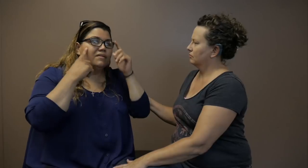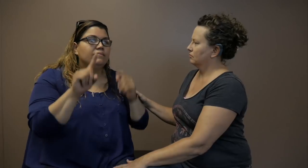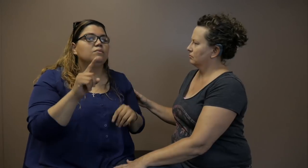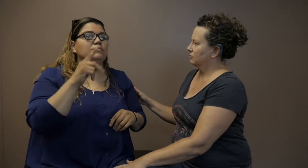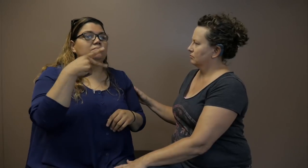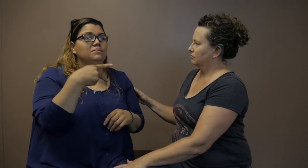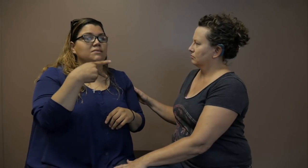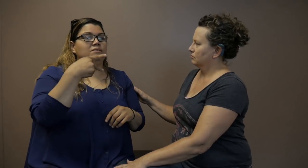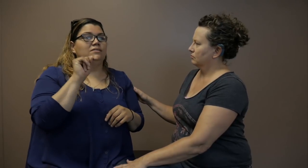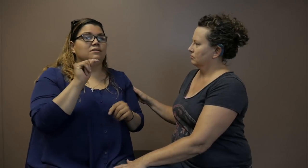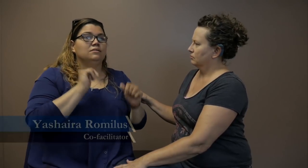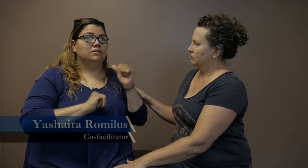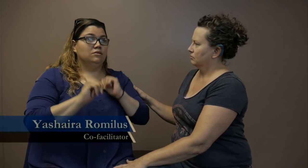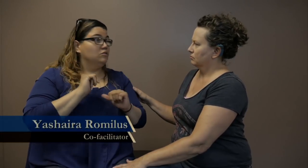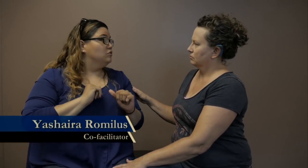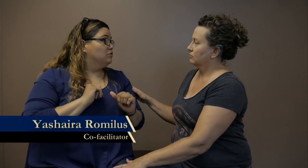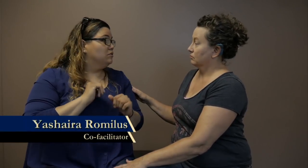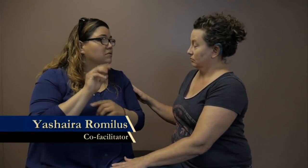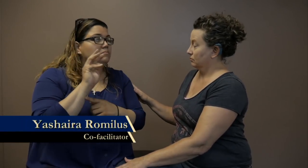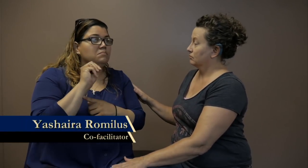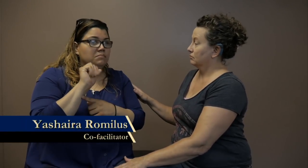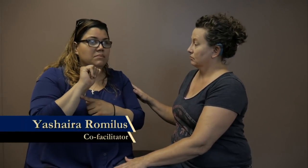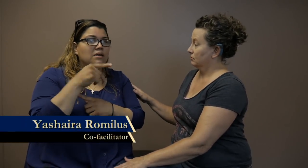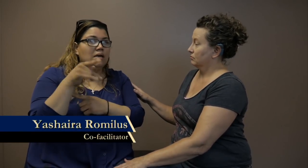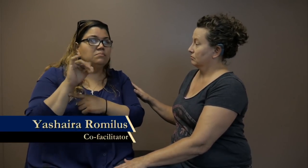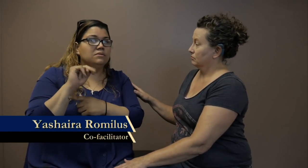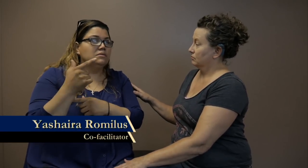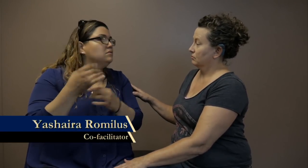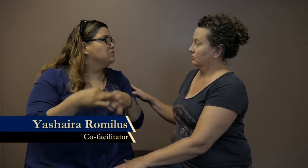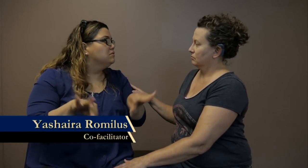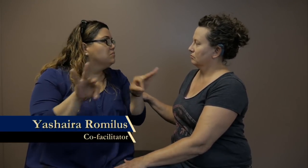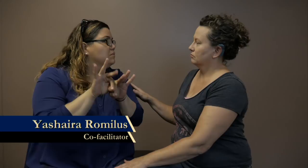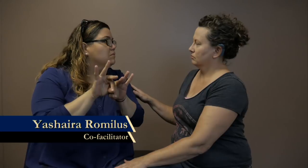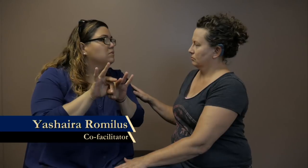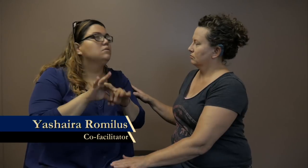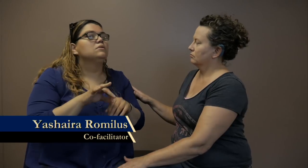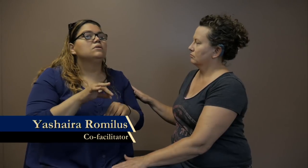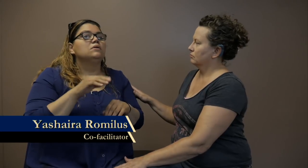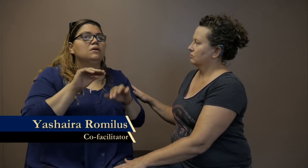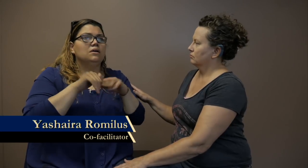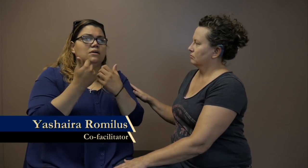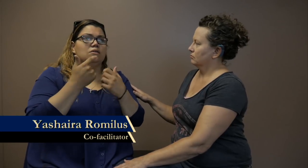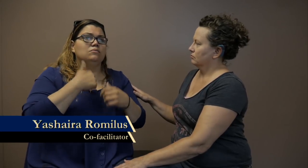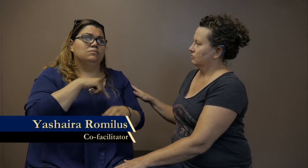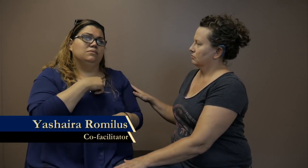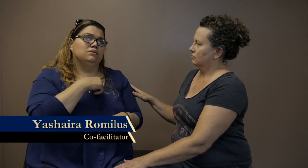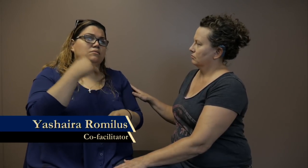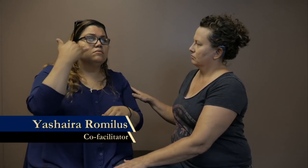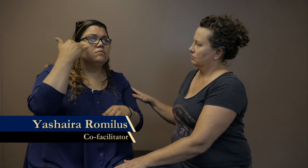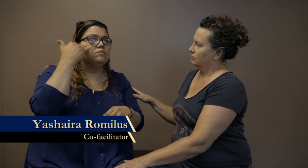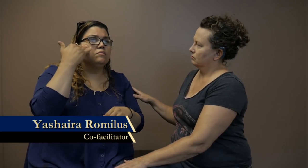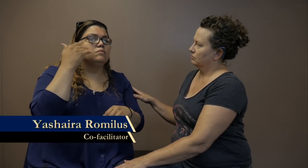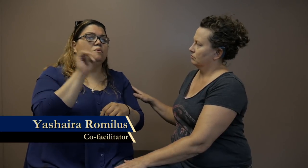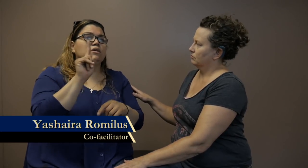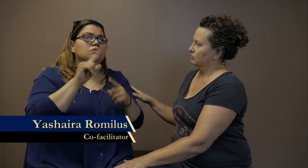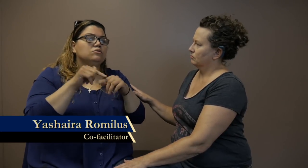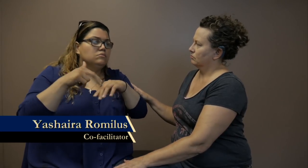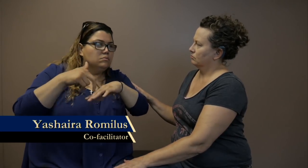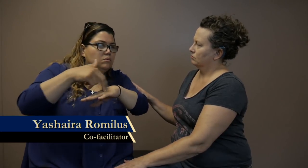For PT theater, mapping is very important. It's how we know how to move around the